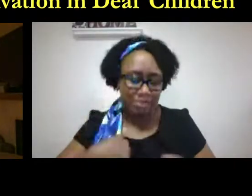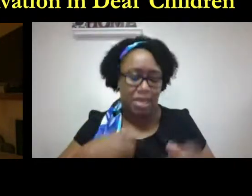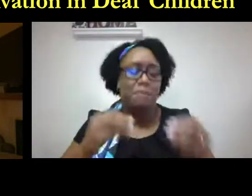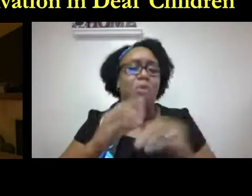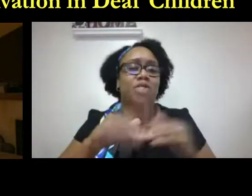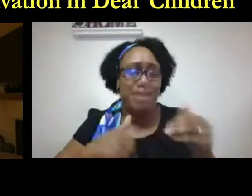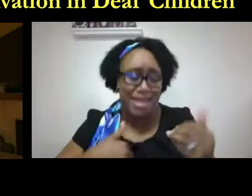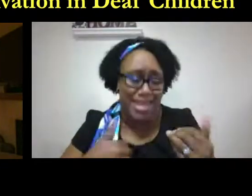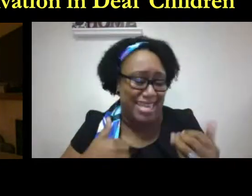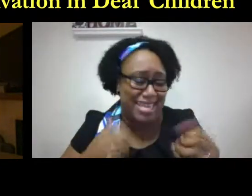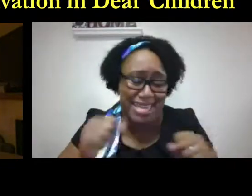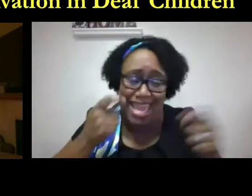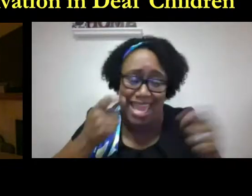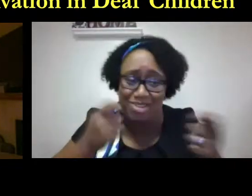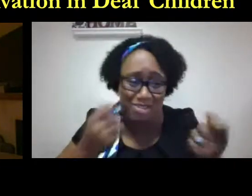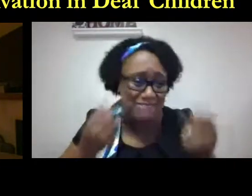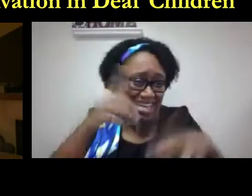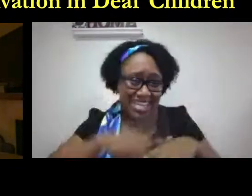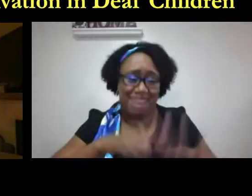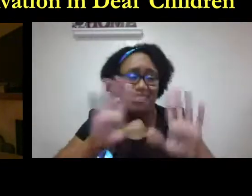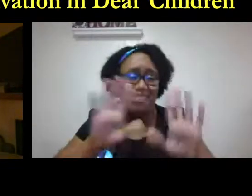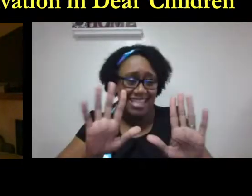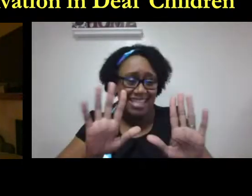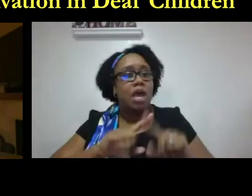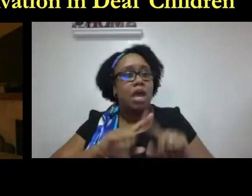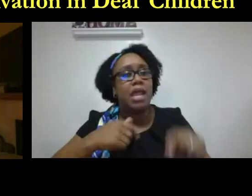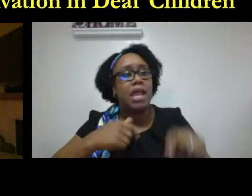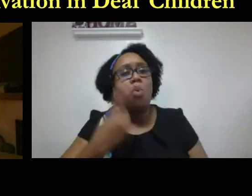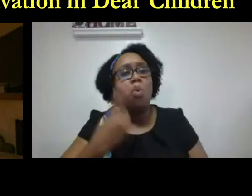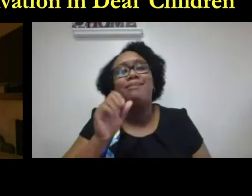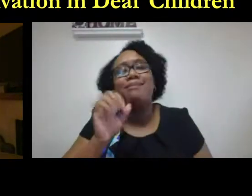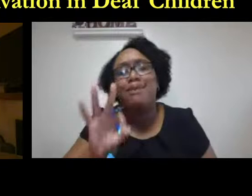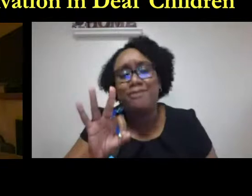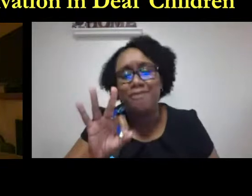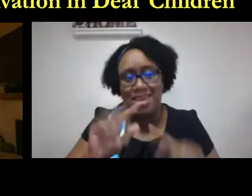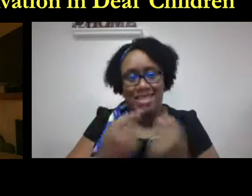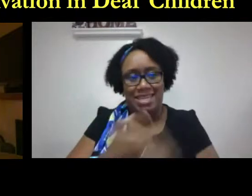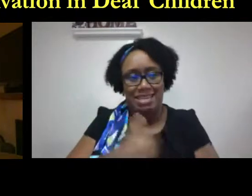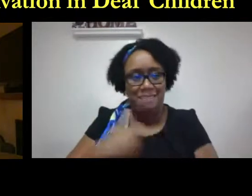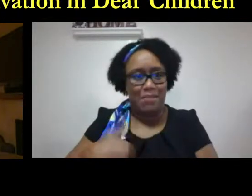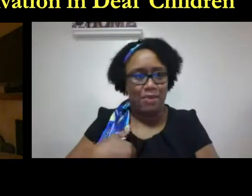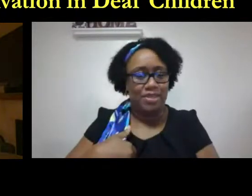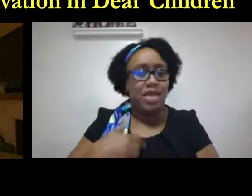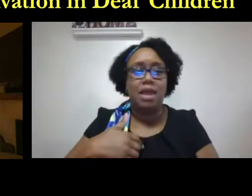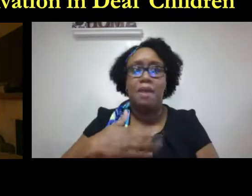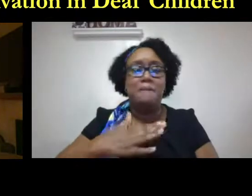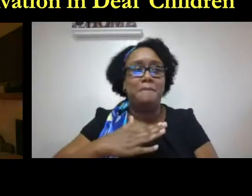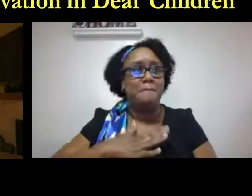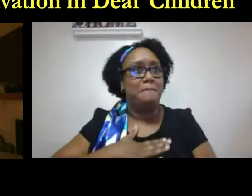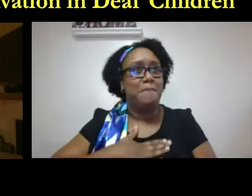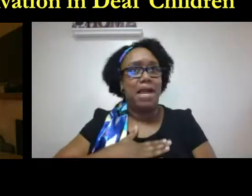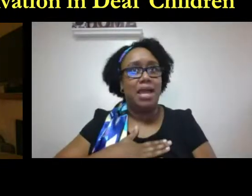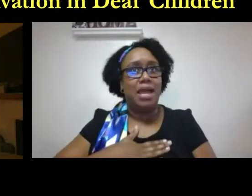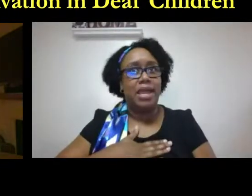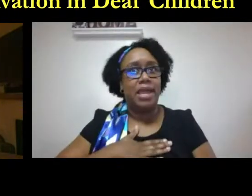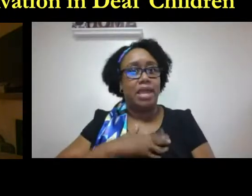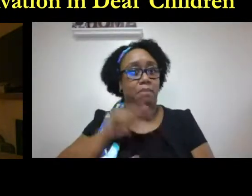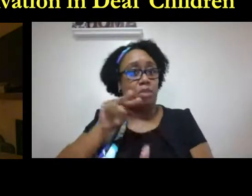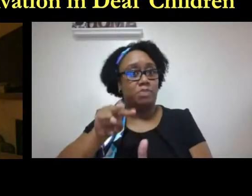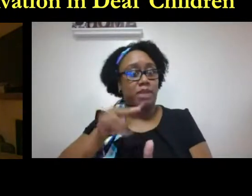team i myself attend ieps probably more than i should i go to many but